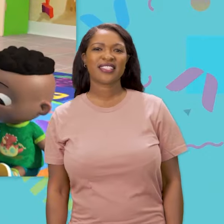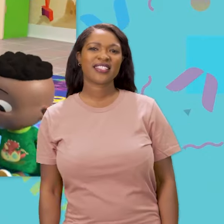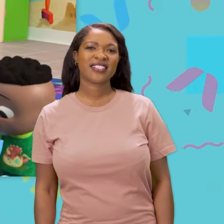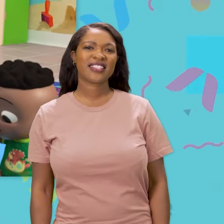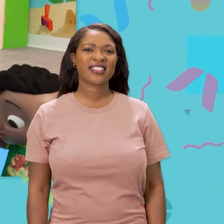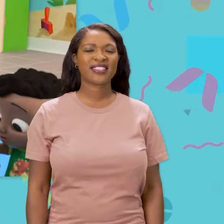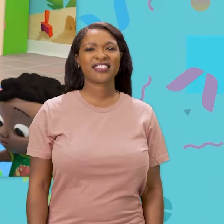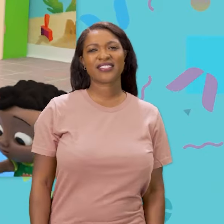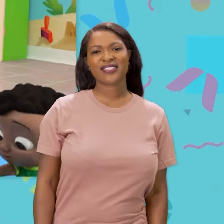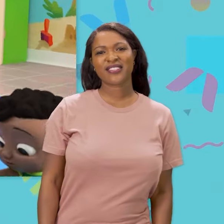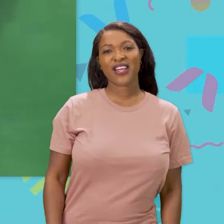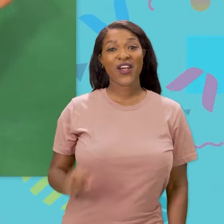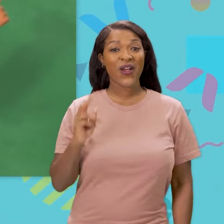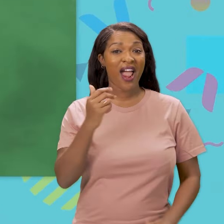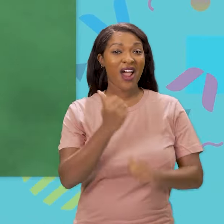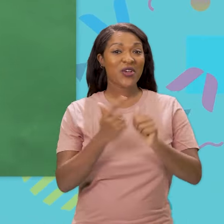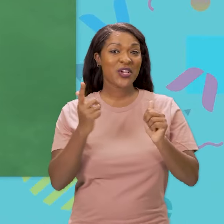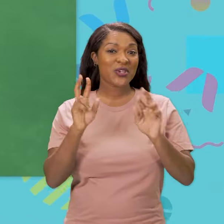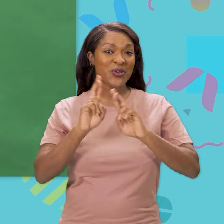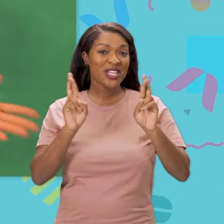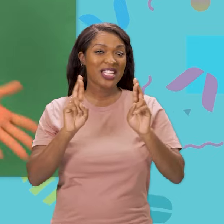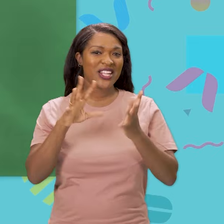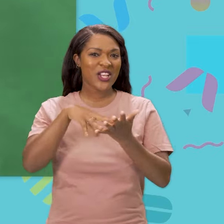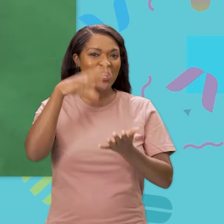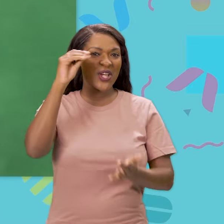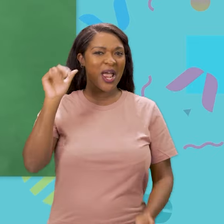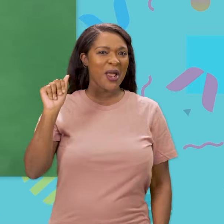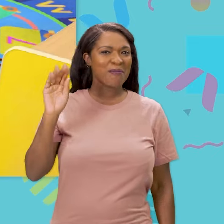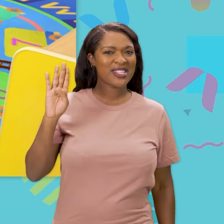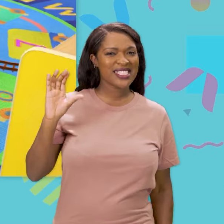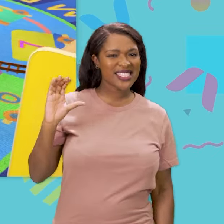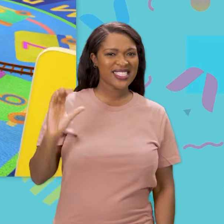Okay, everyone, it's time to learn the alphabet. Yay!